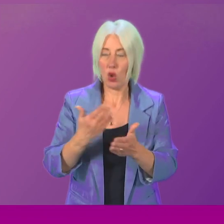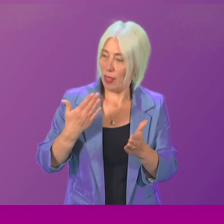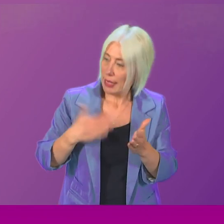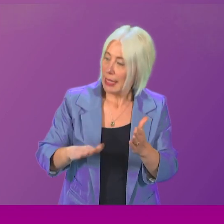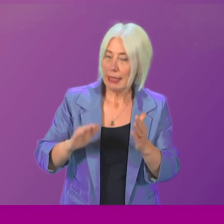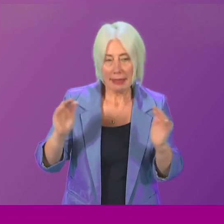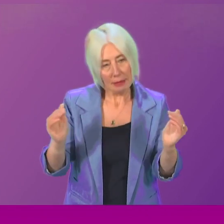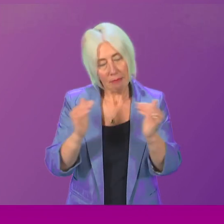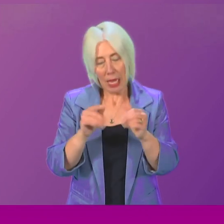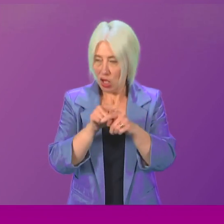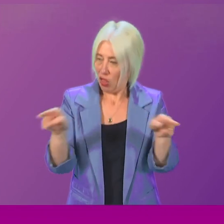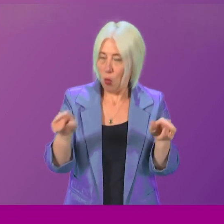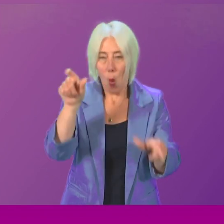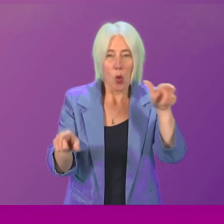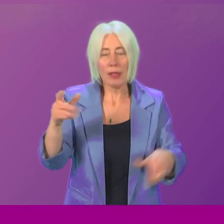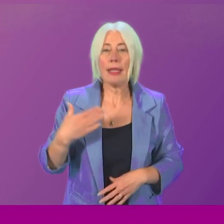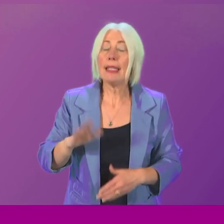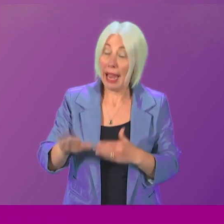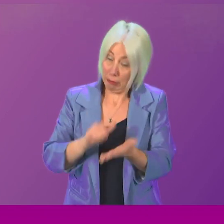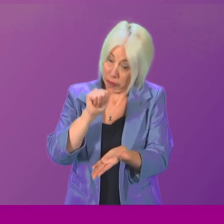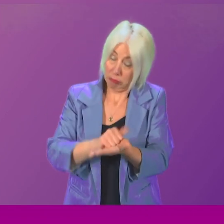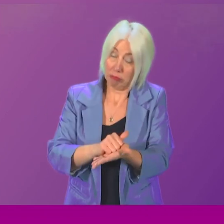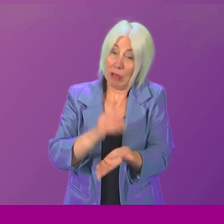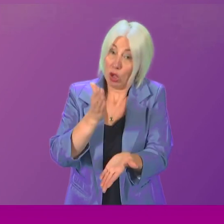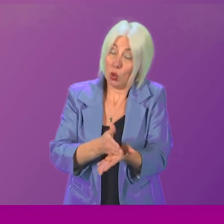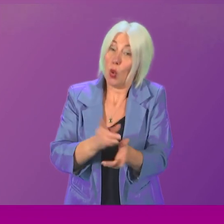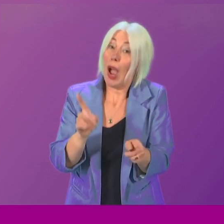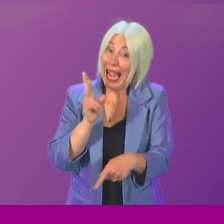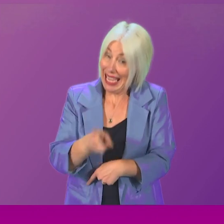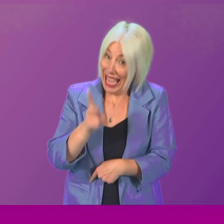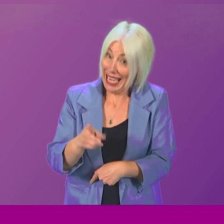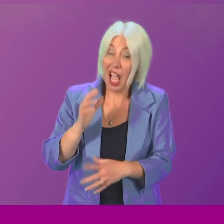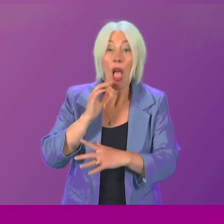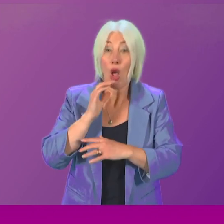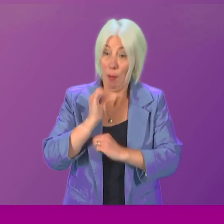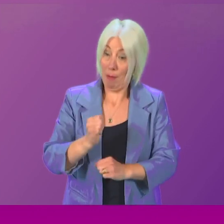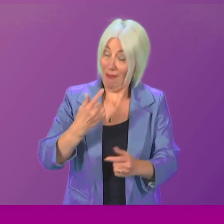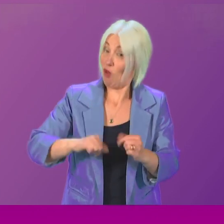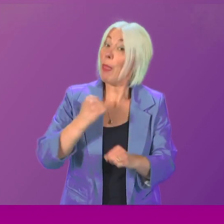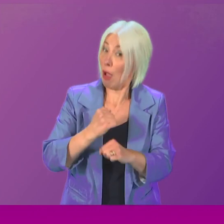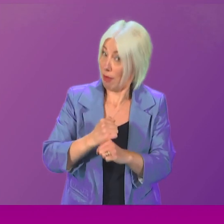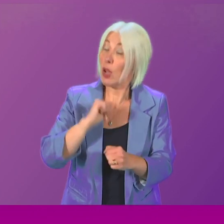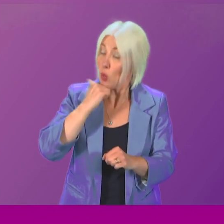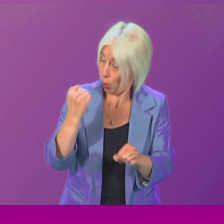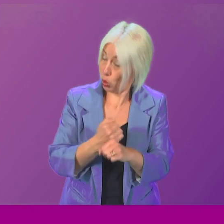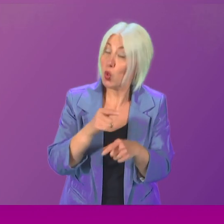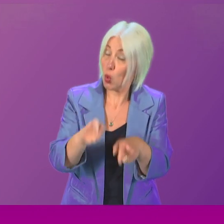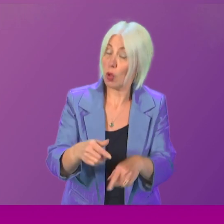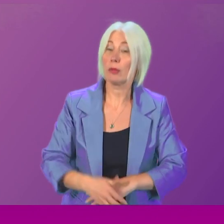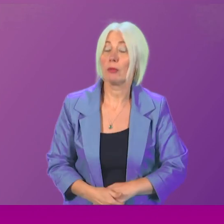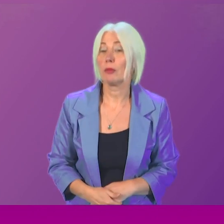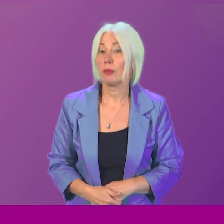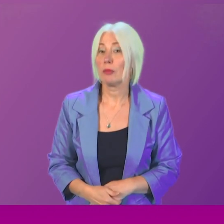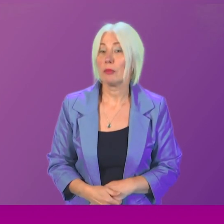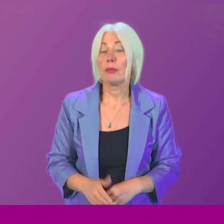those affected. And I give an assurance again today that the Government is committed to that wider work. Maggie Chapman, to be followed by Ros